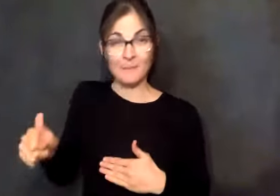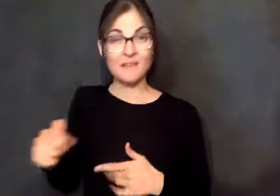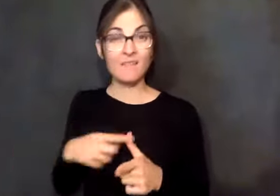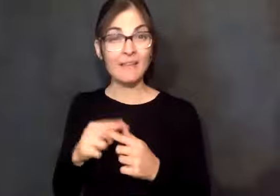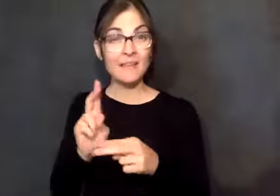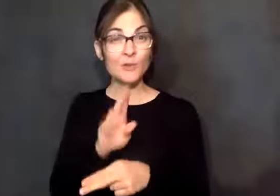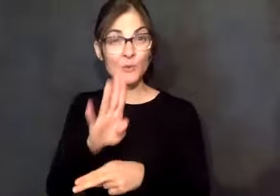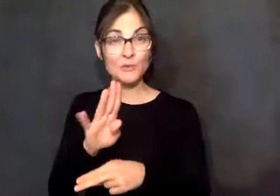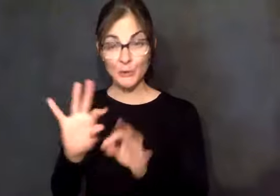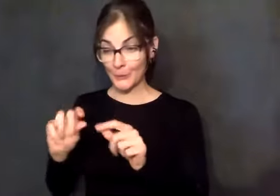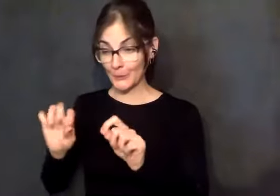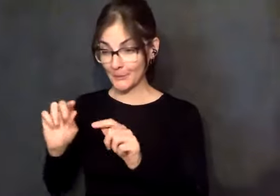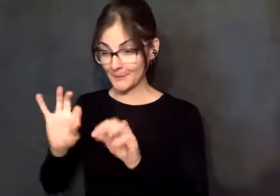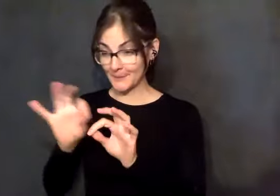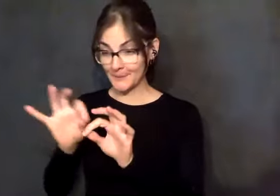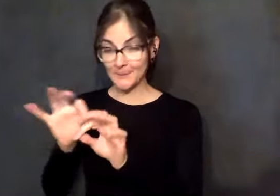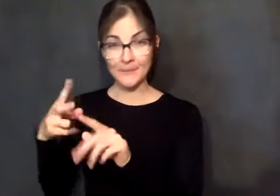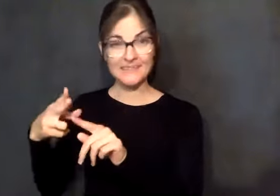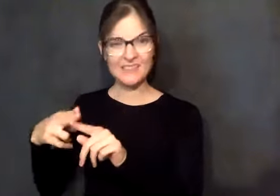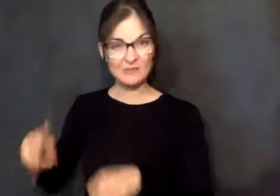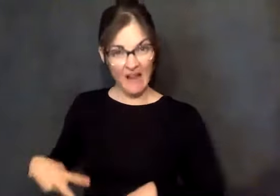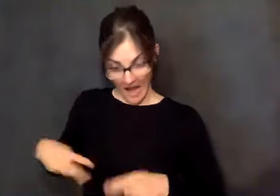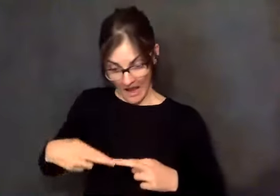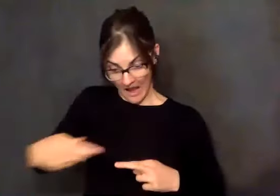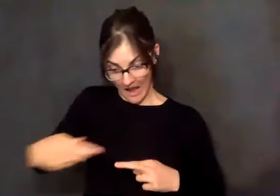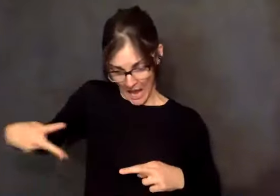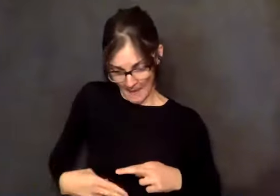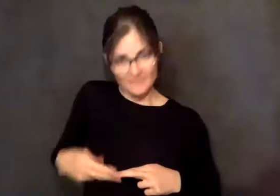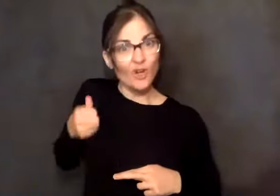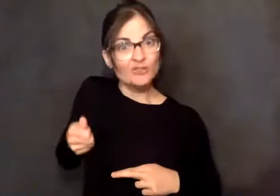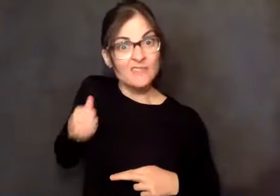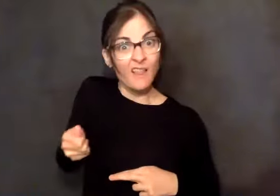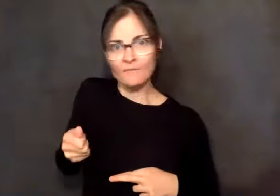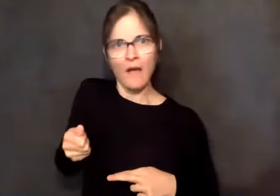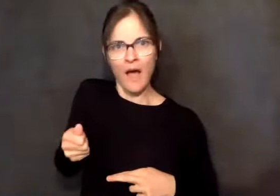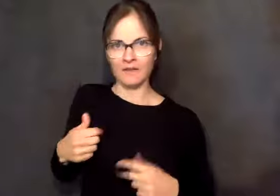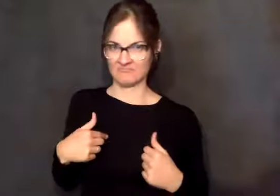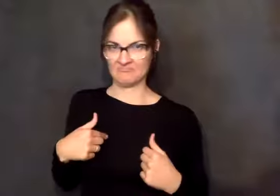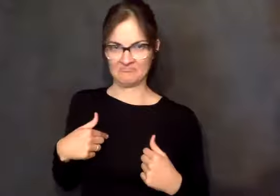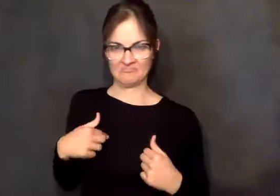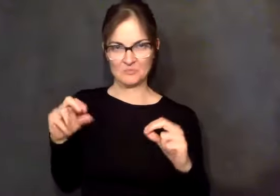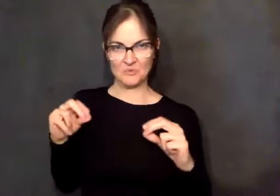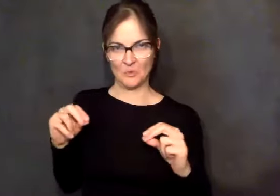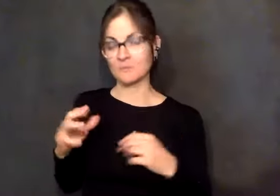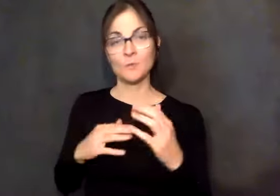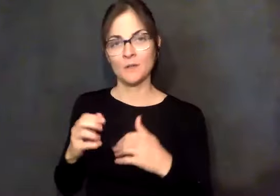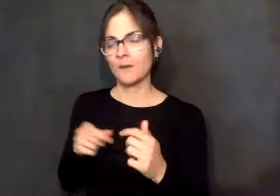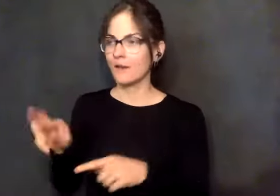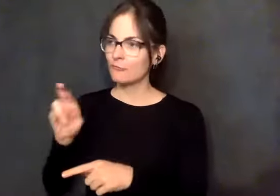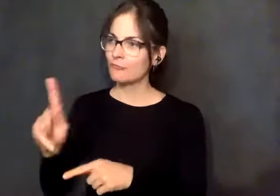has invited me to go on a big camping trip up in the wilderness area where we're going to be away from